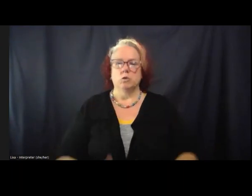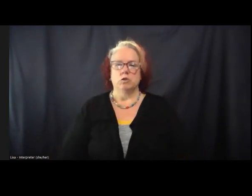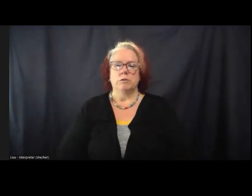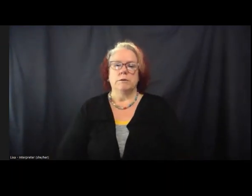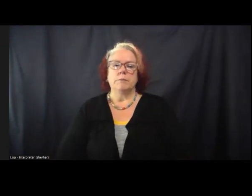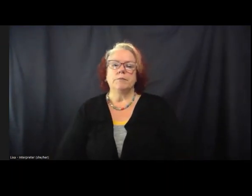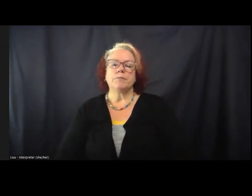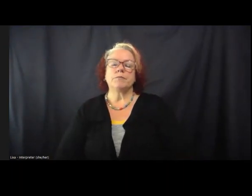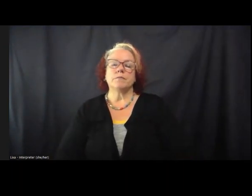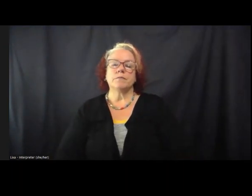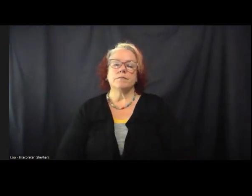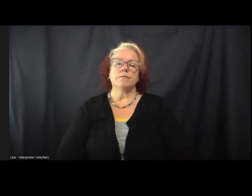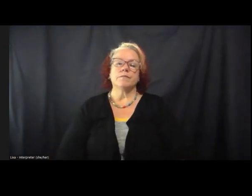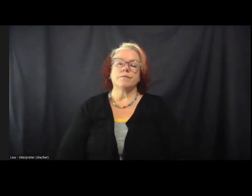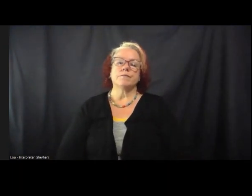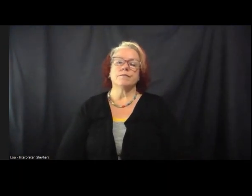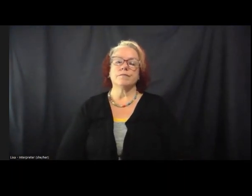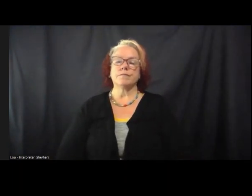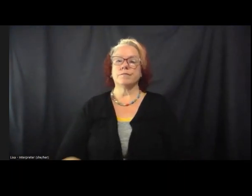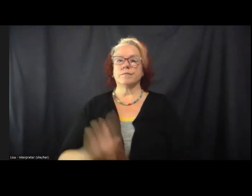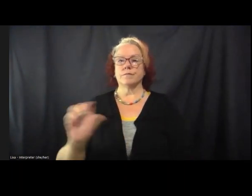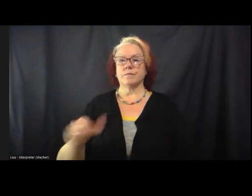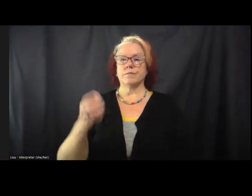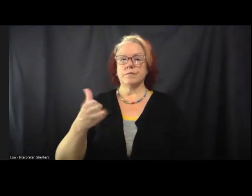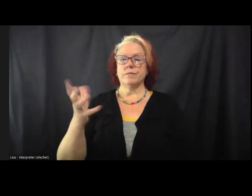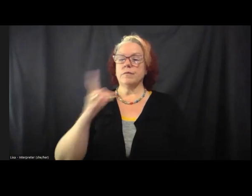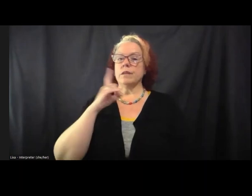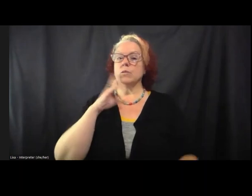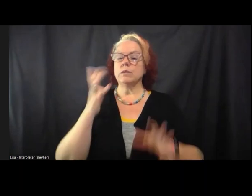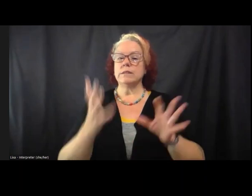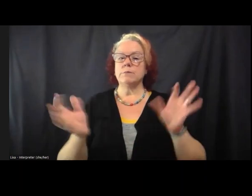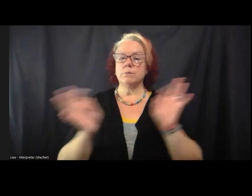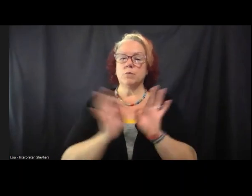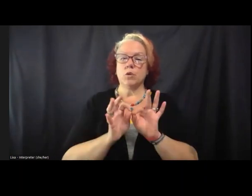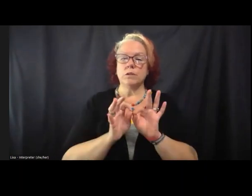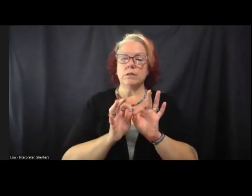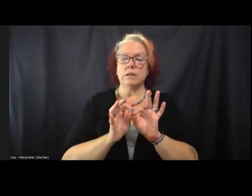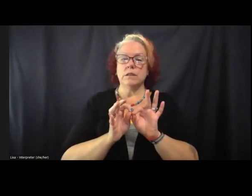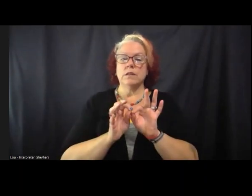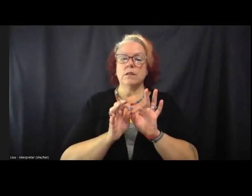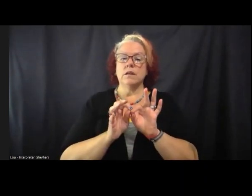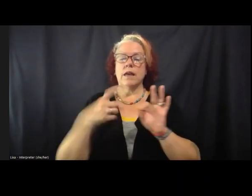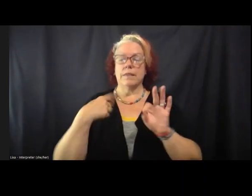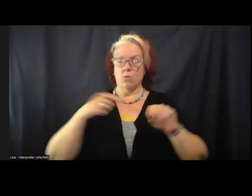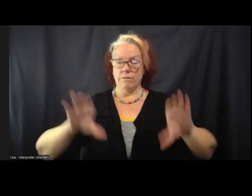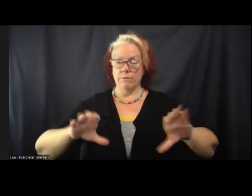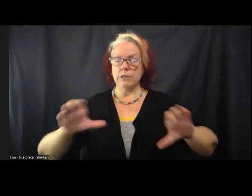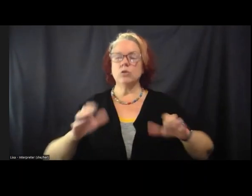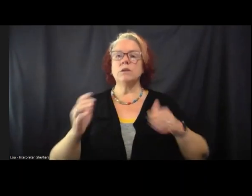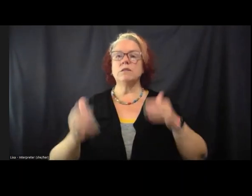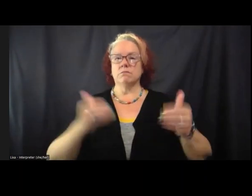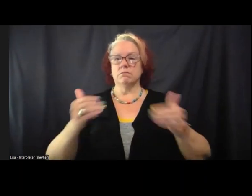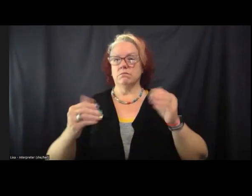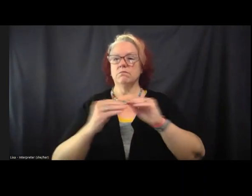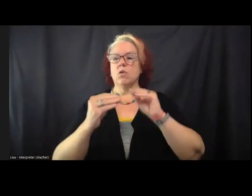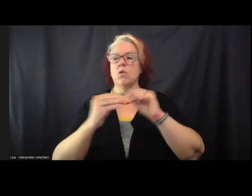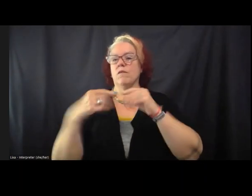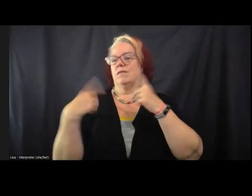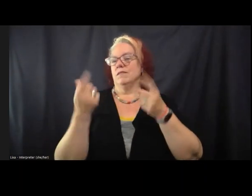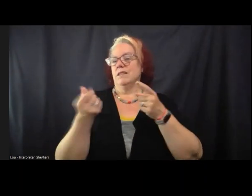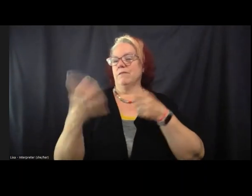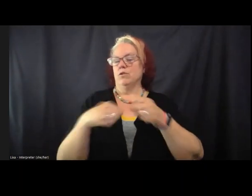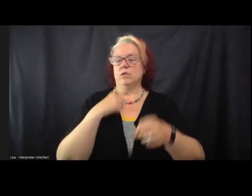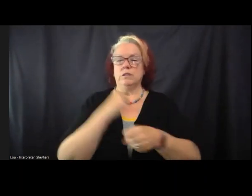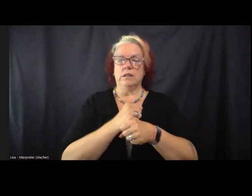Another thing that was important and that we've been doing increasingly over the last several years, where we've